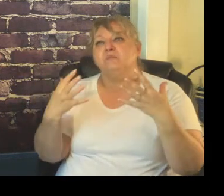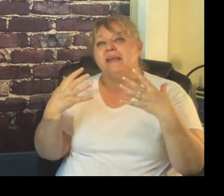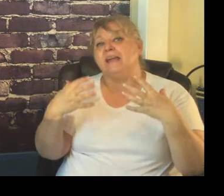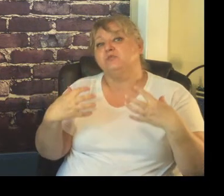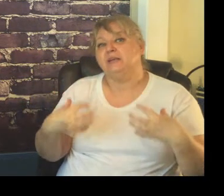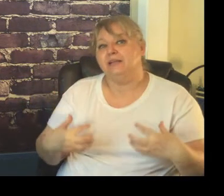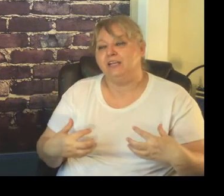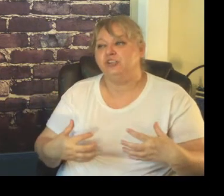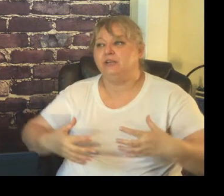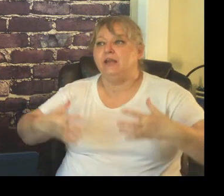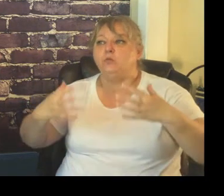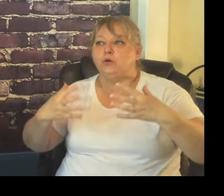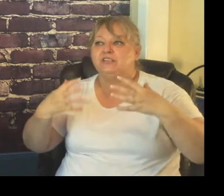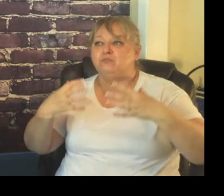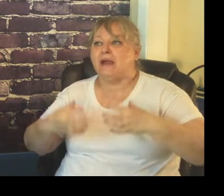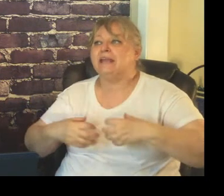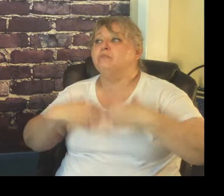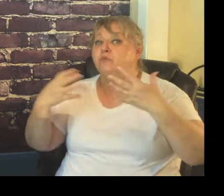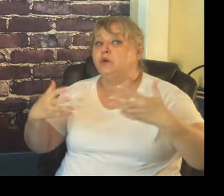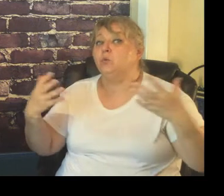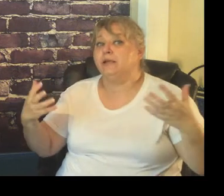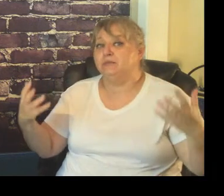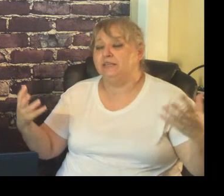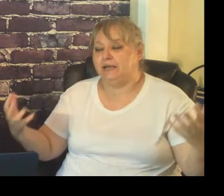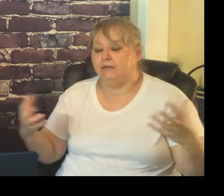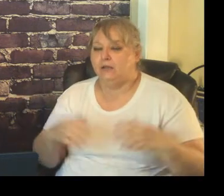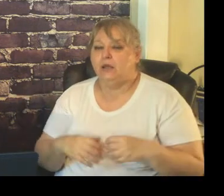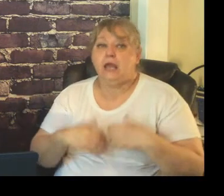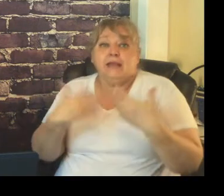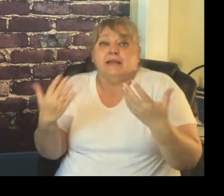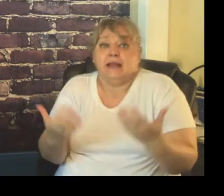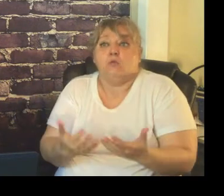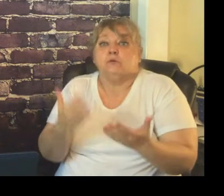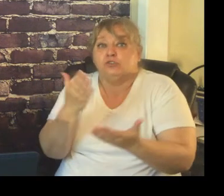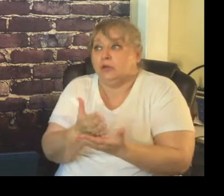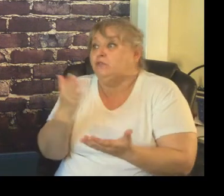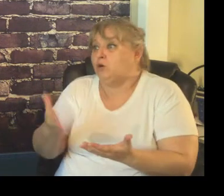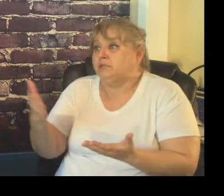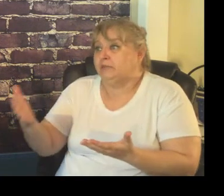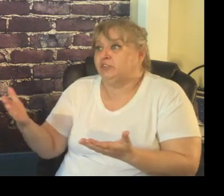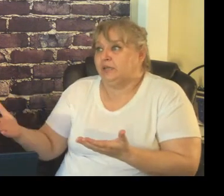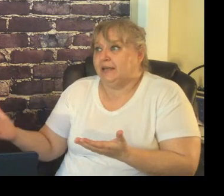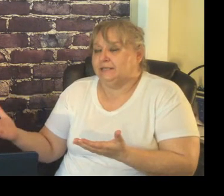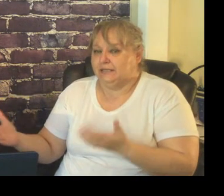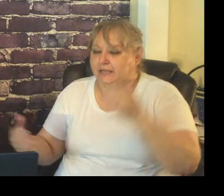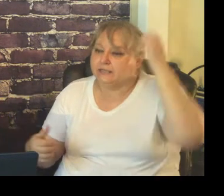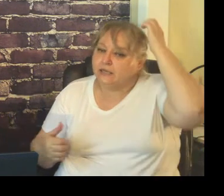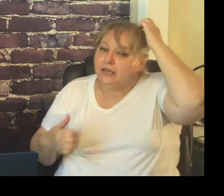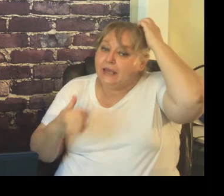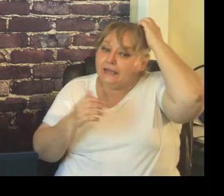my expectation and what is my preferred way to be done and then I will straightforward demonstrate that to the kids and